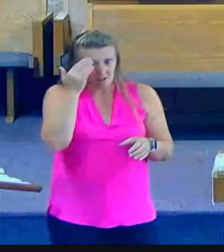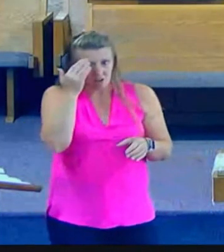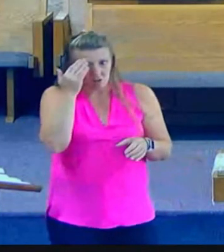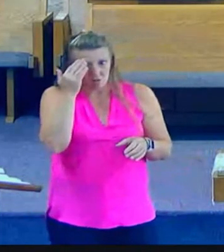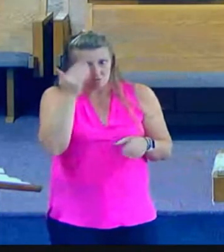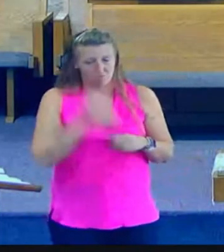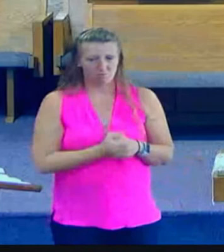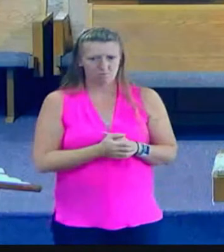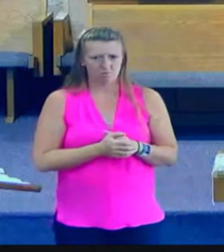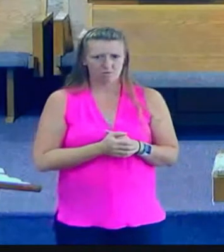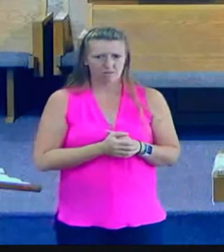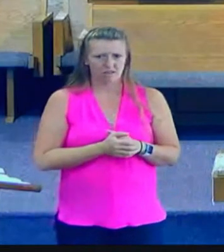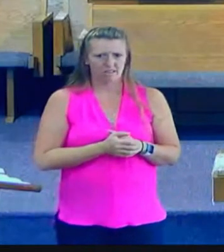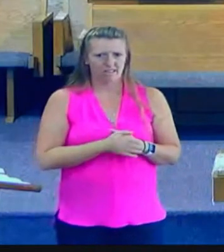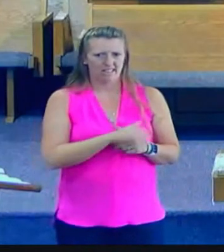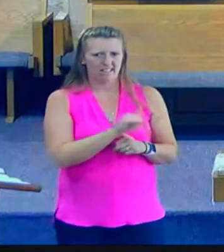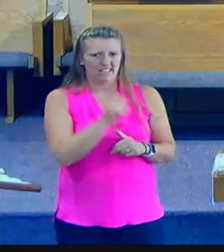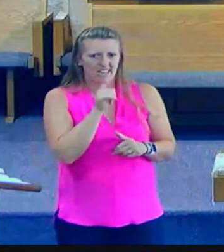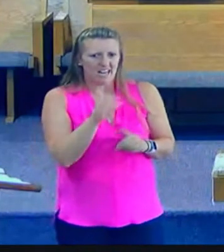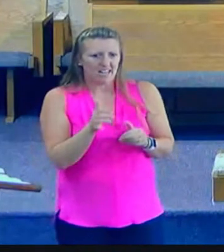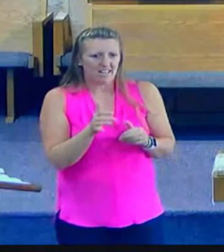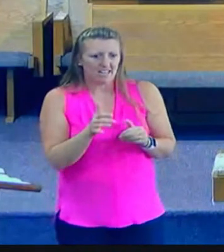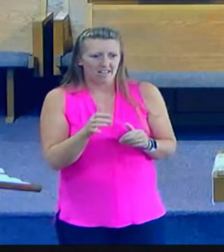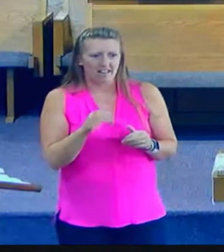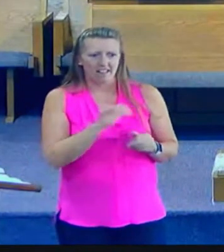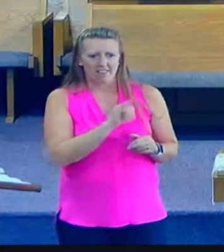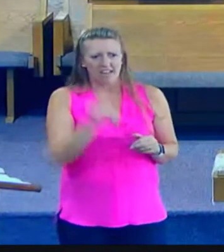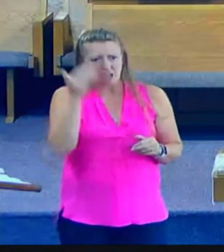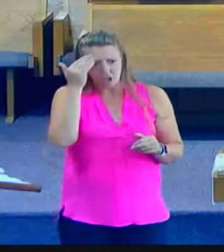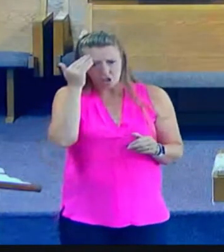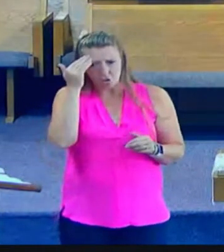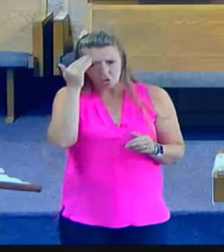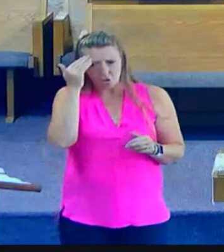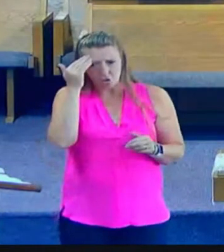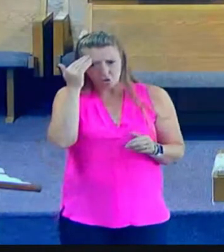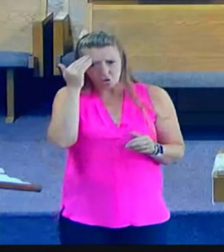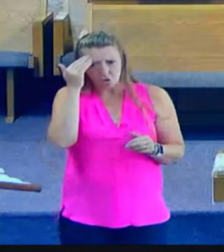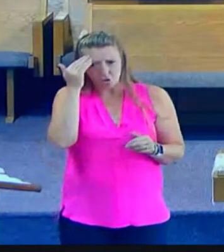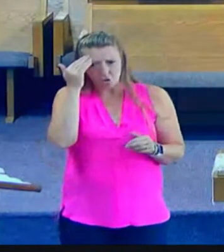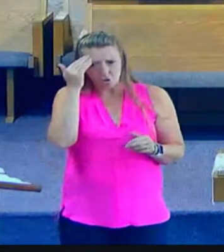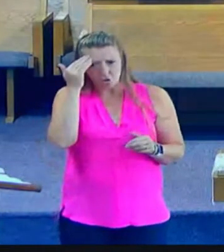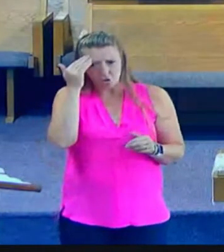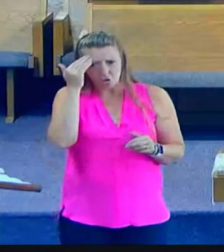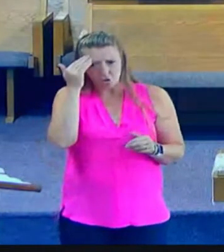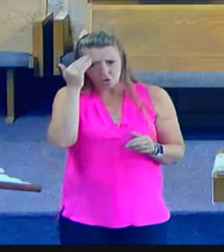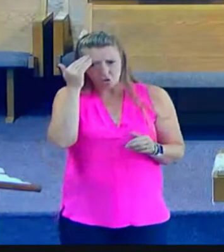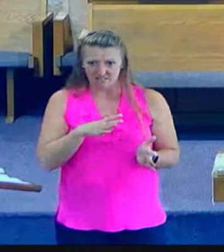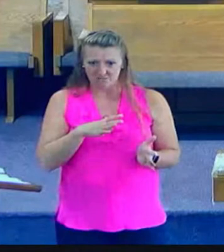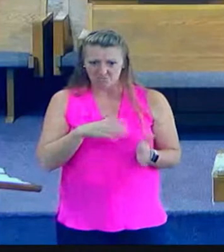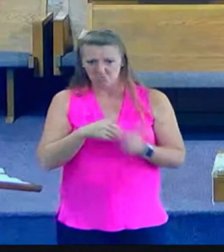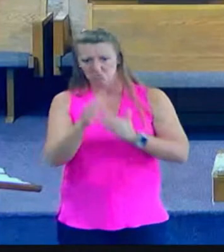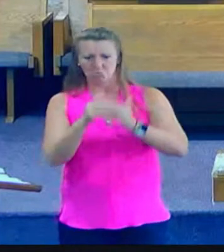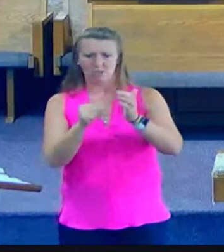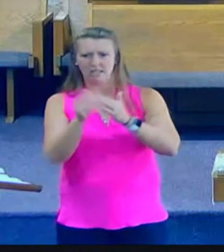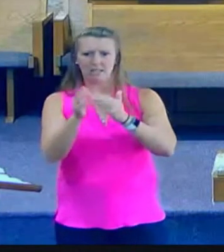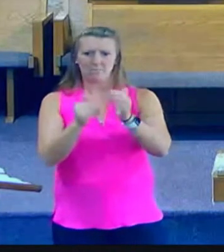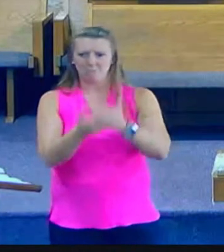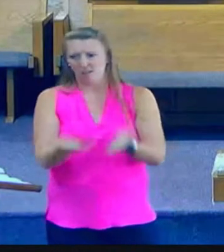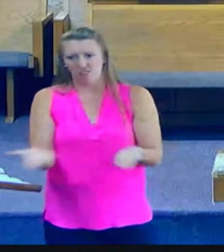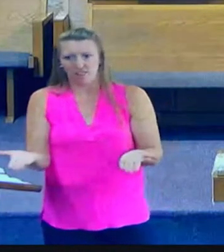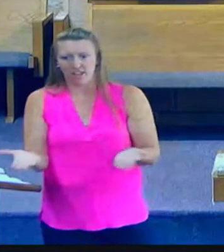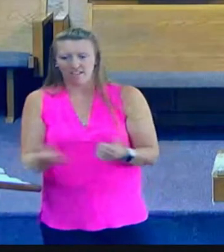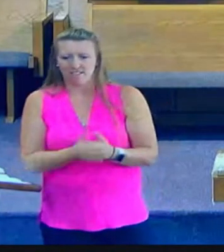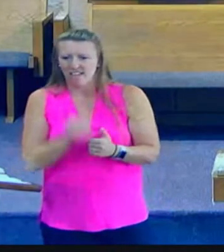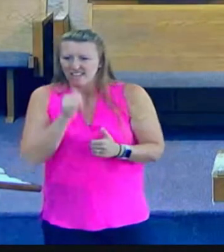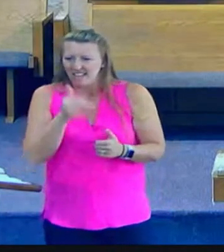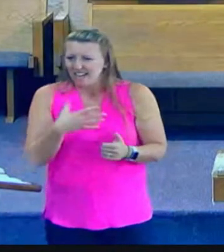a priest. His father was a carpenter. So you can see, they're not as willing to cut him slack. So you can